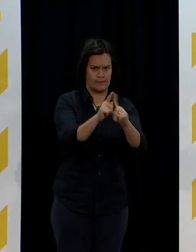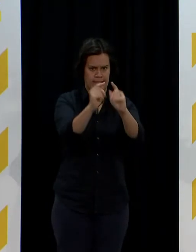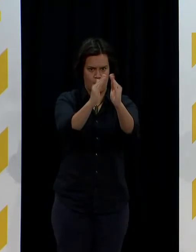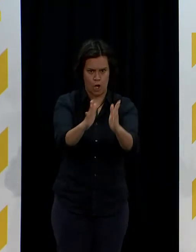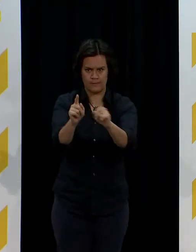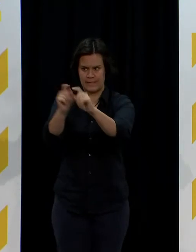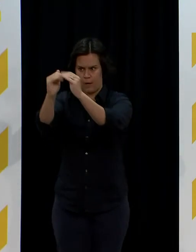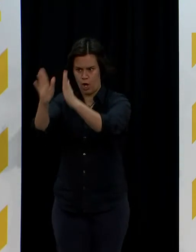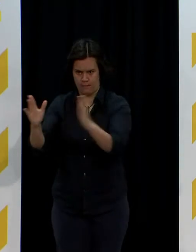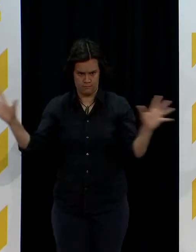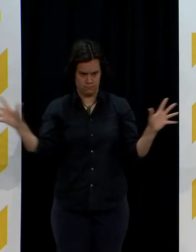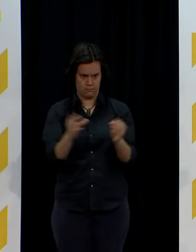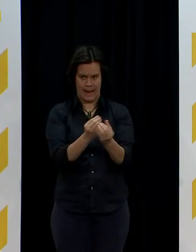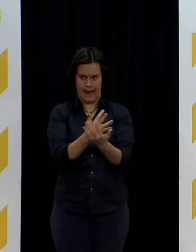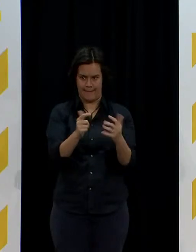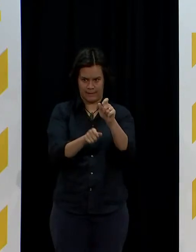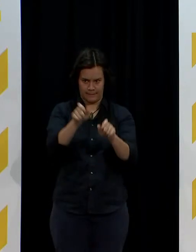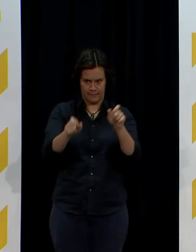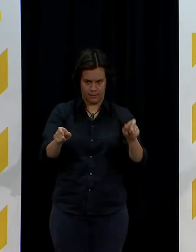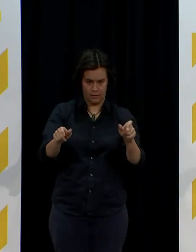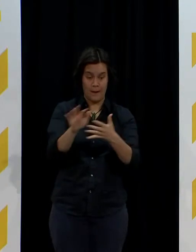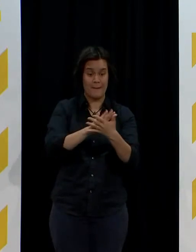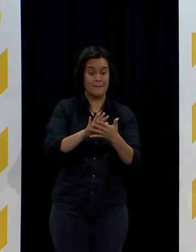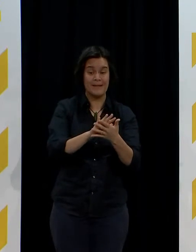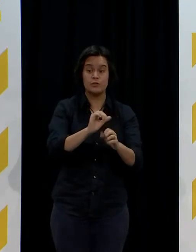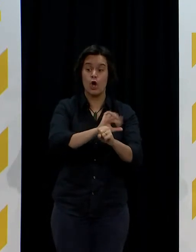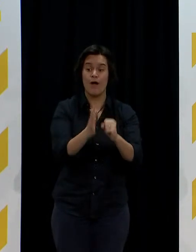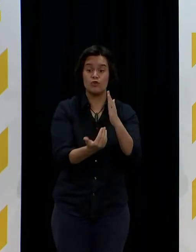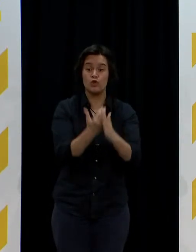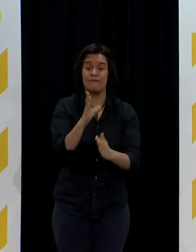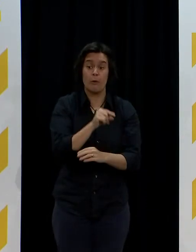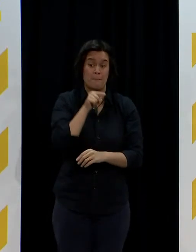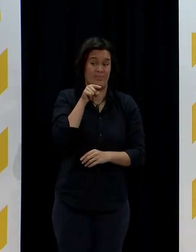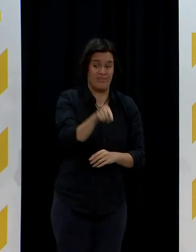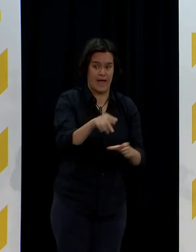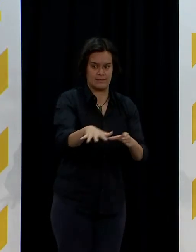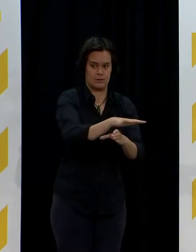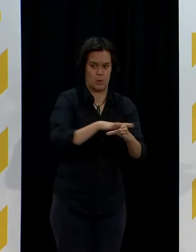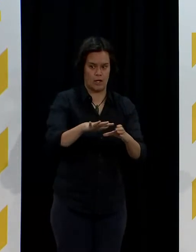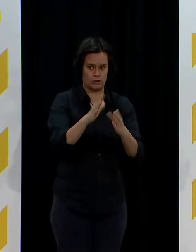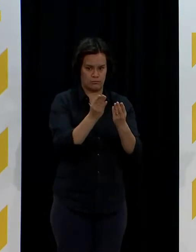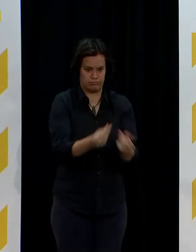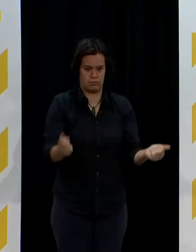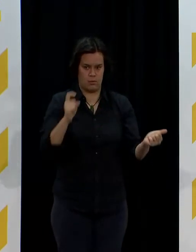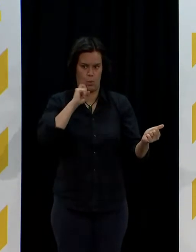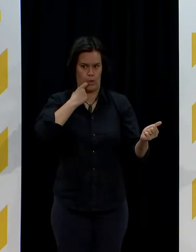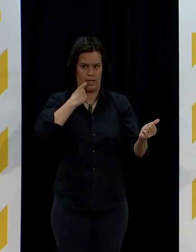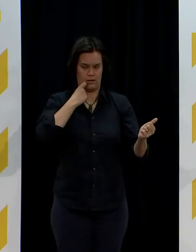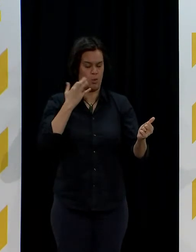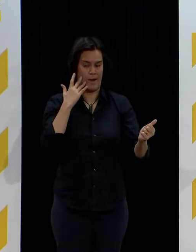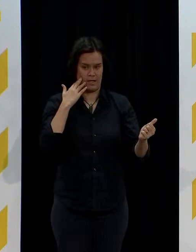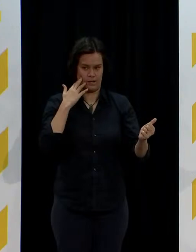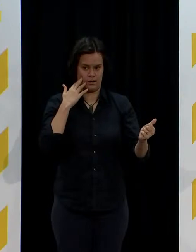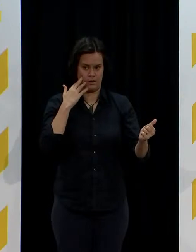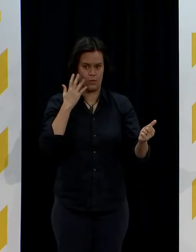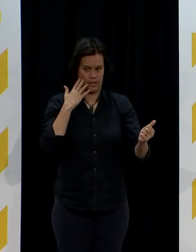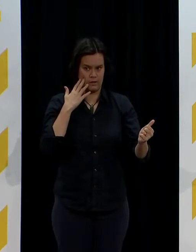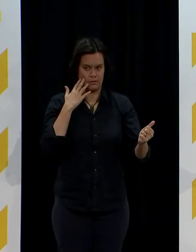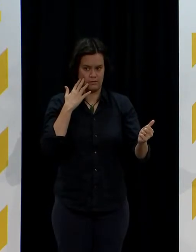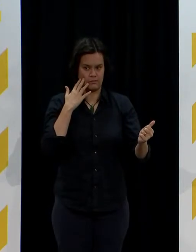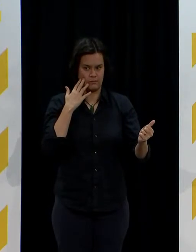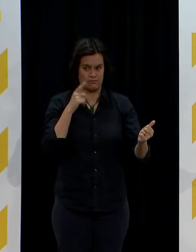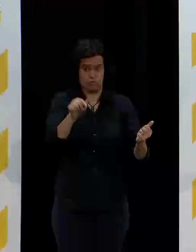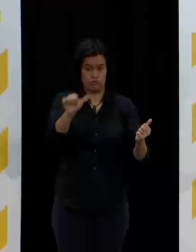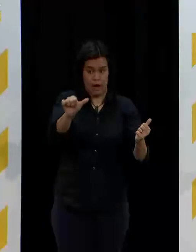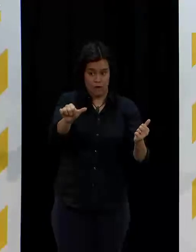rate that we've seen to date, which has been about 25%, but it'll probably go up a bit. And then we can say, well, we're going to get to a point where that's